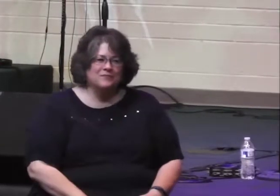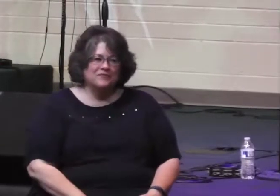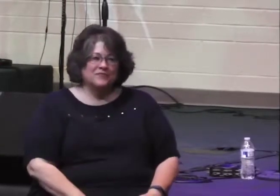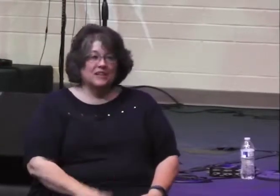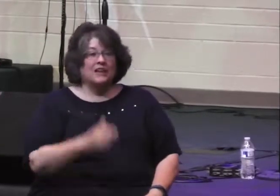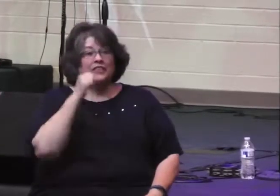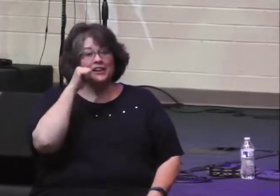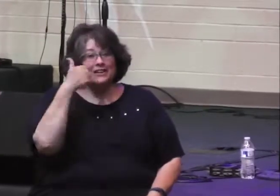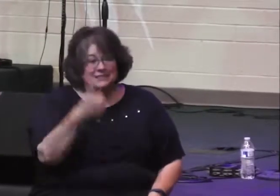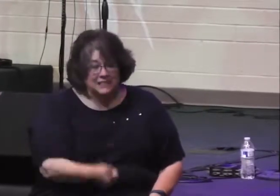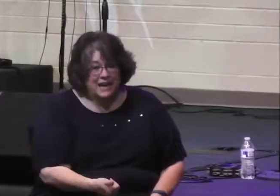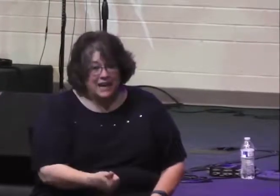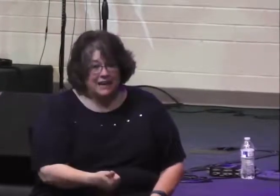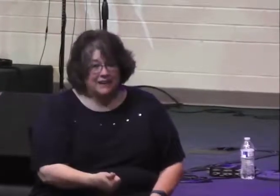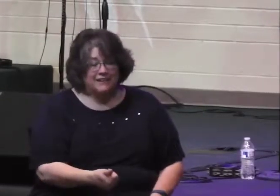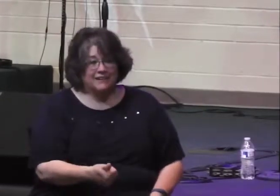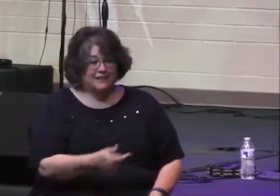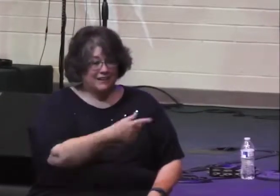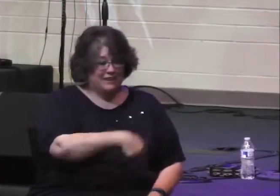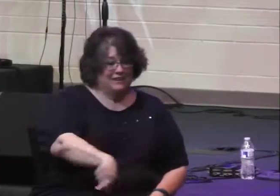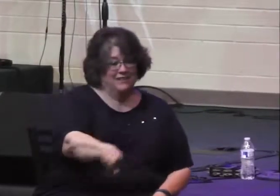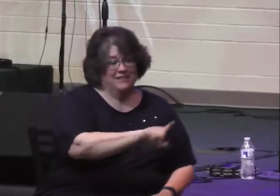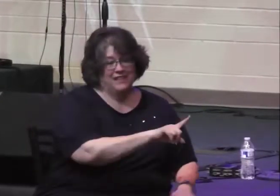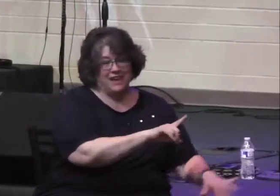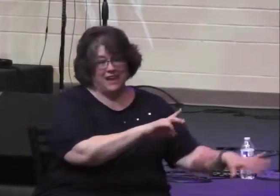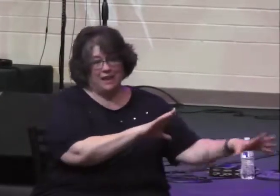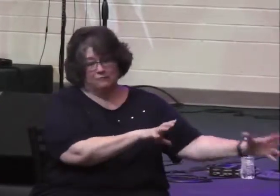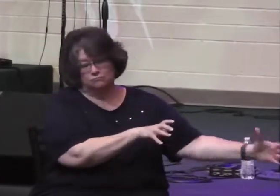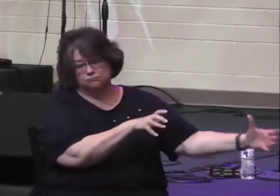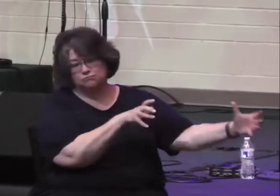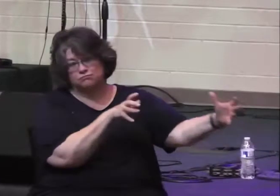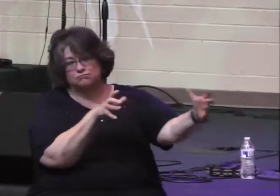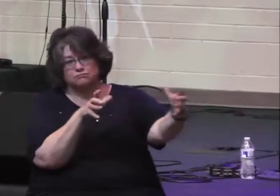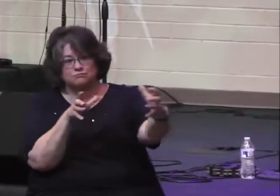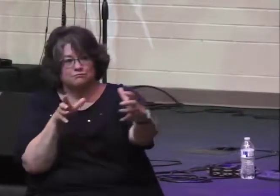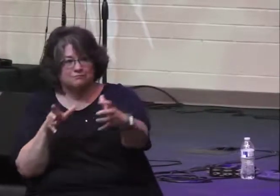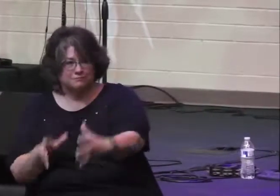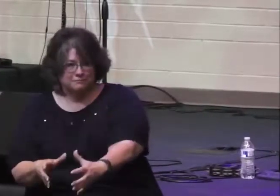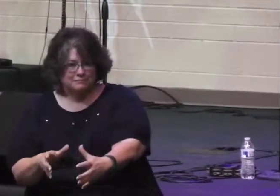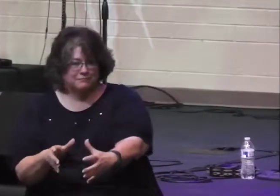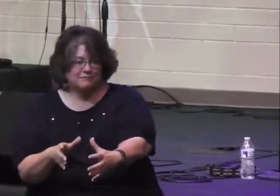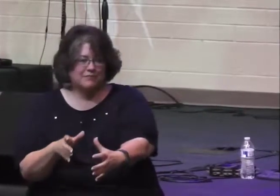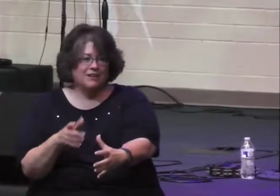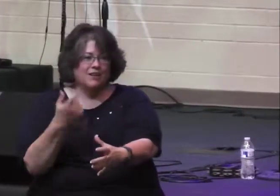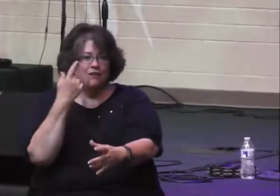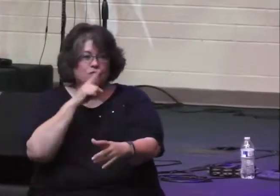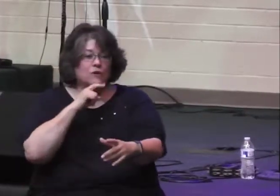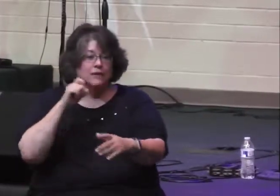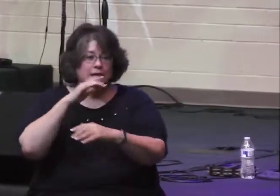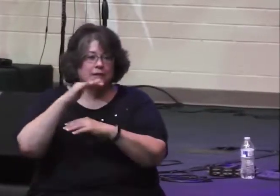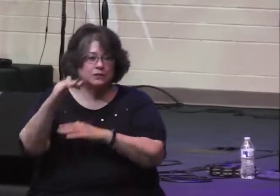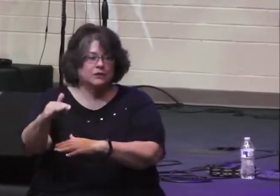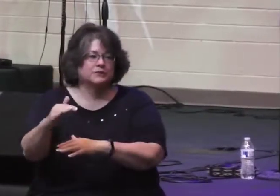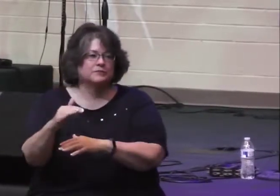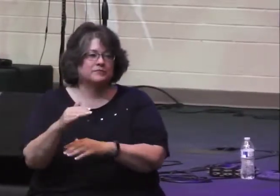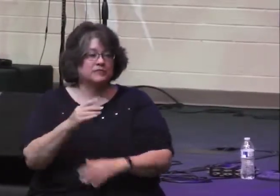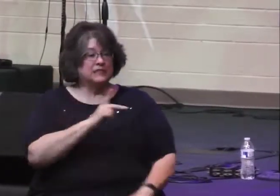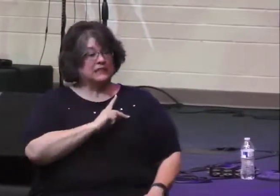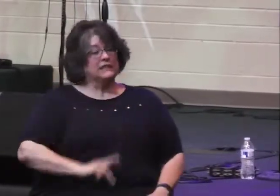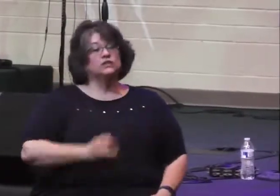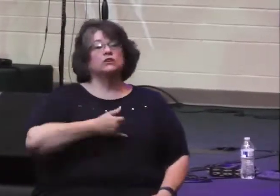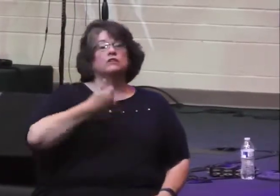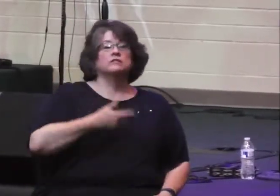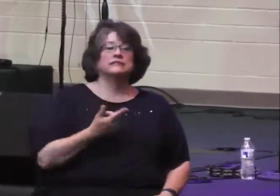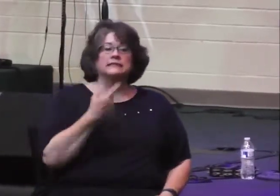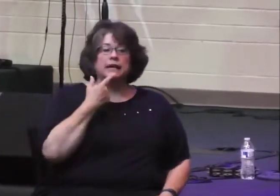in verse 20, here's what happened the next day. Early in the morning, they left for the desert of Tekoa. As they set